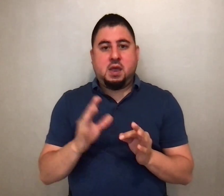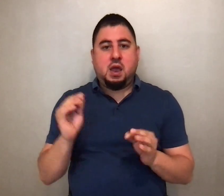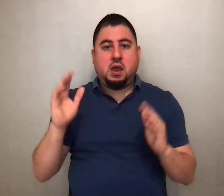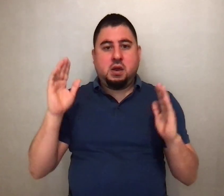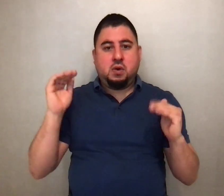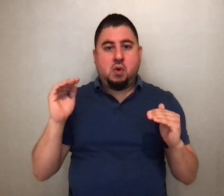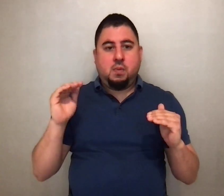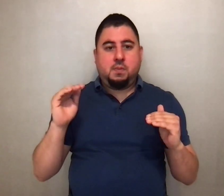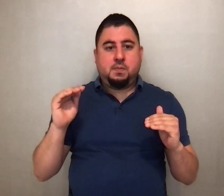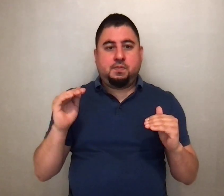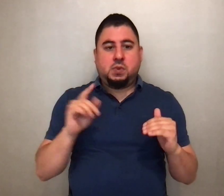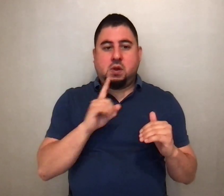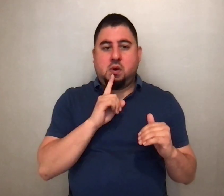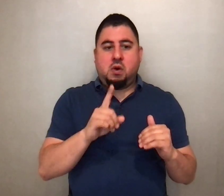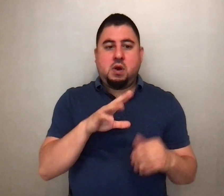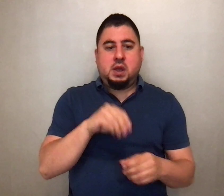are in God.